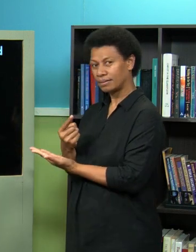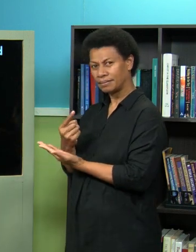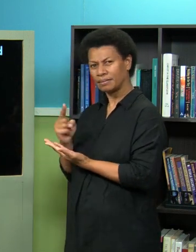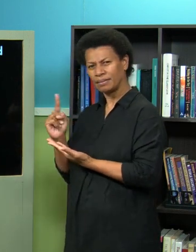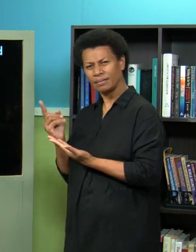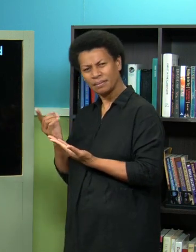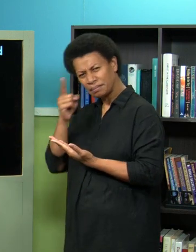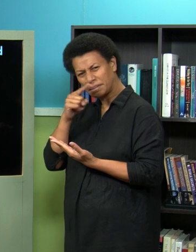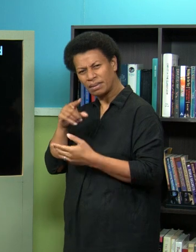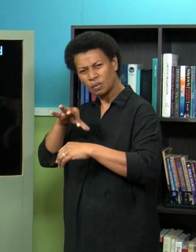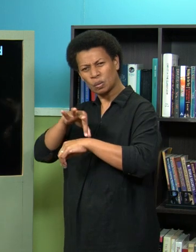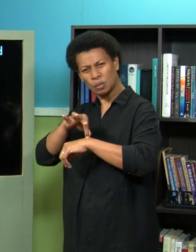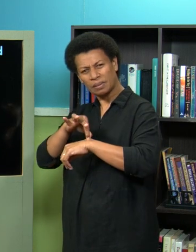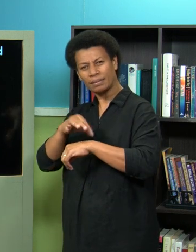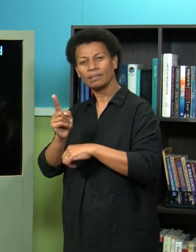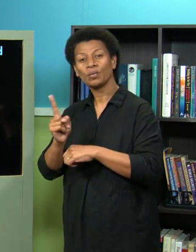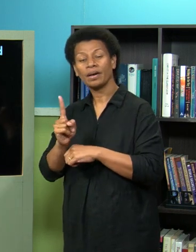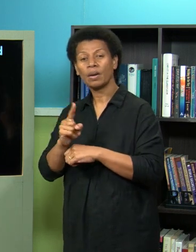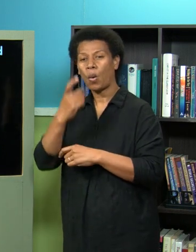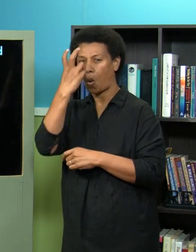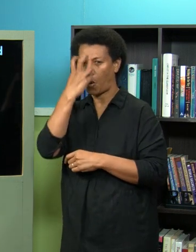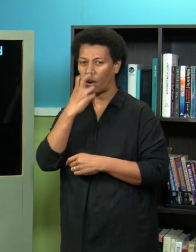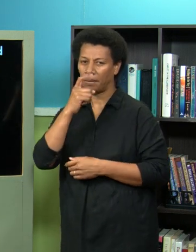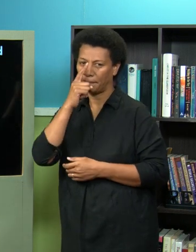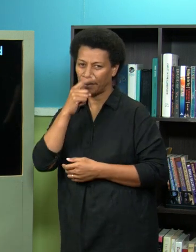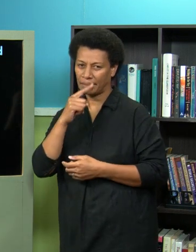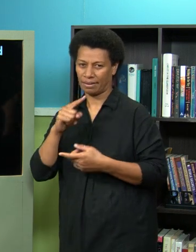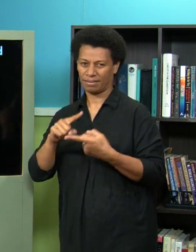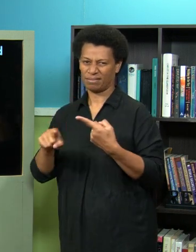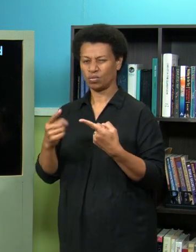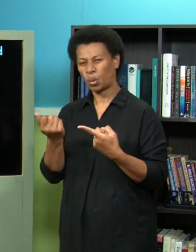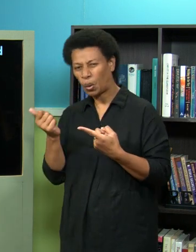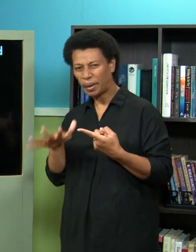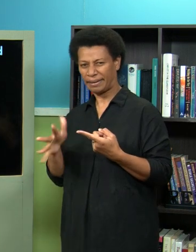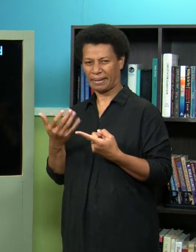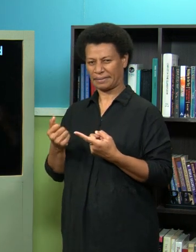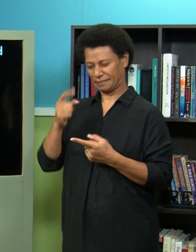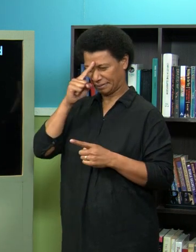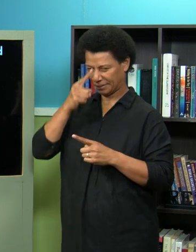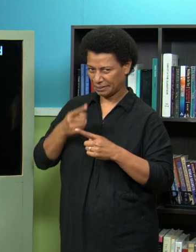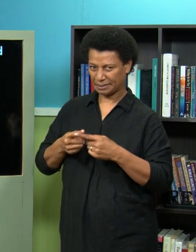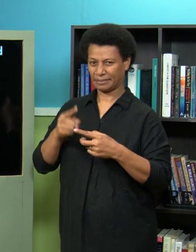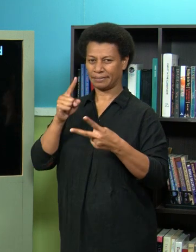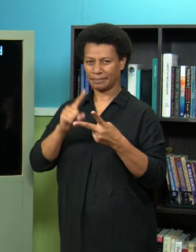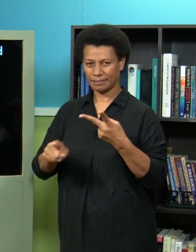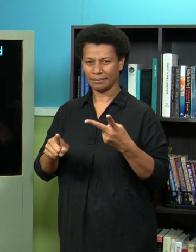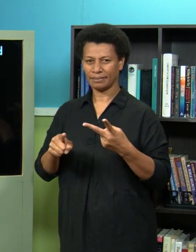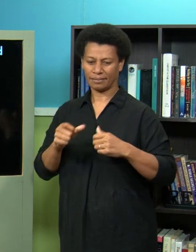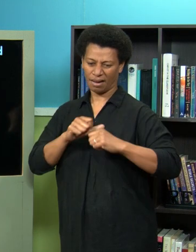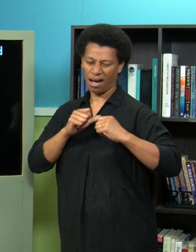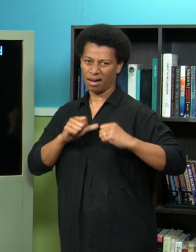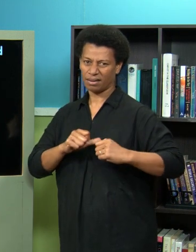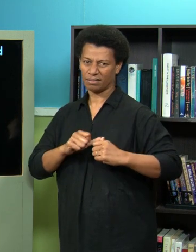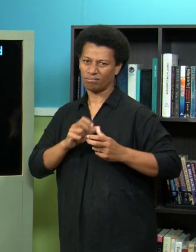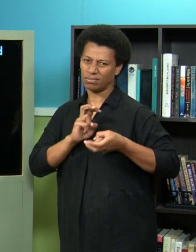care these are the elderly these are the patients who have pre-existing conditions heart disease diabetes pre